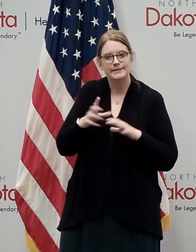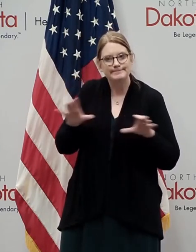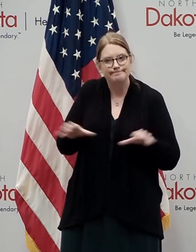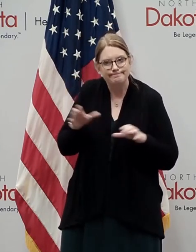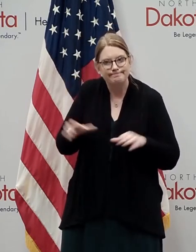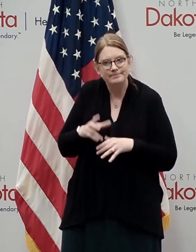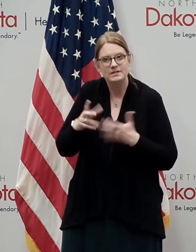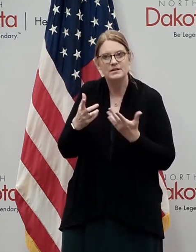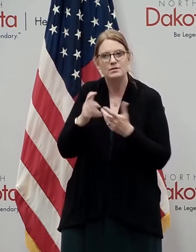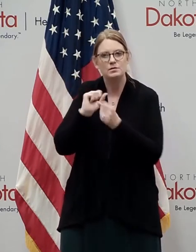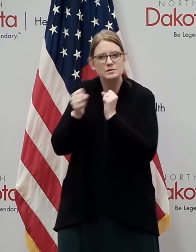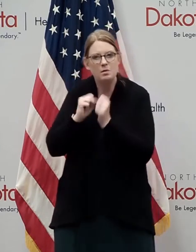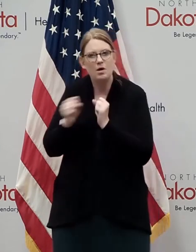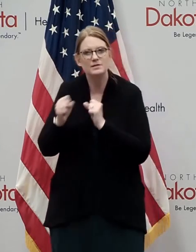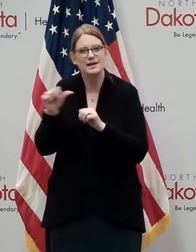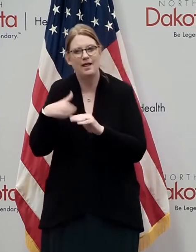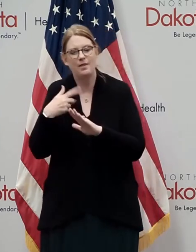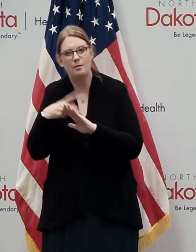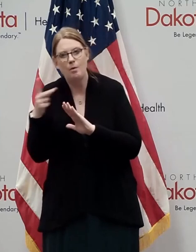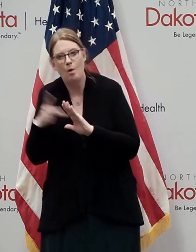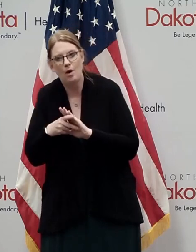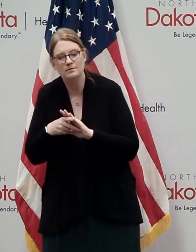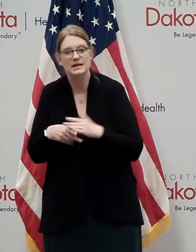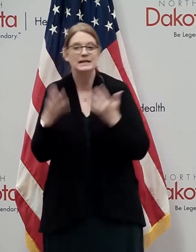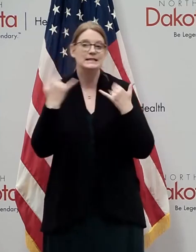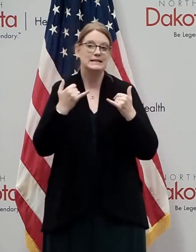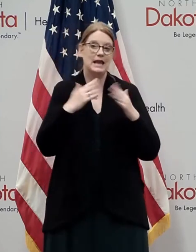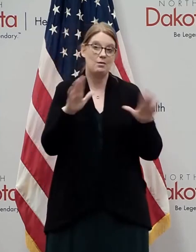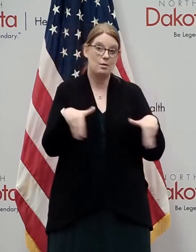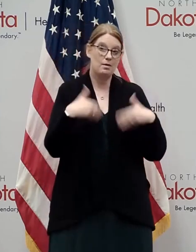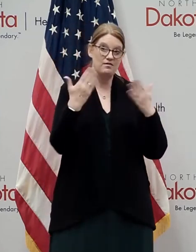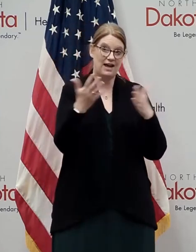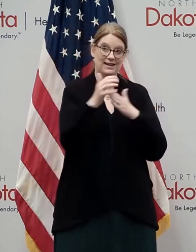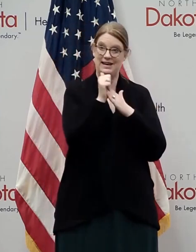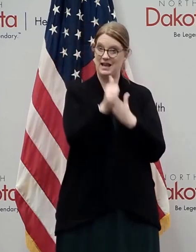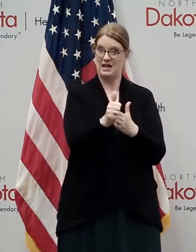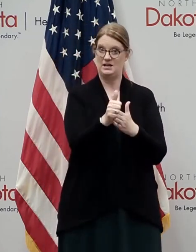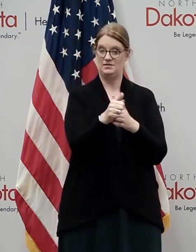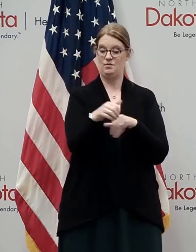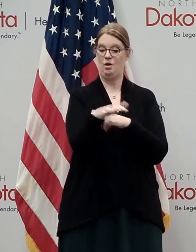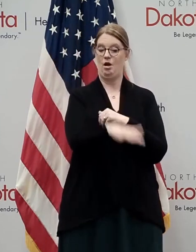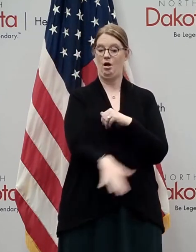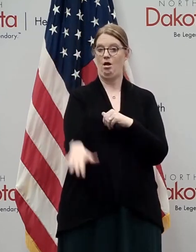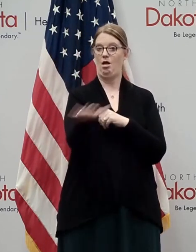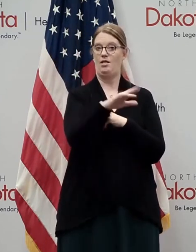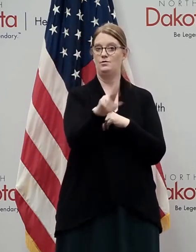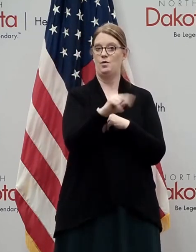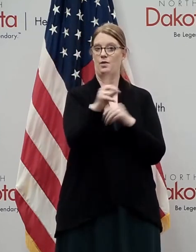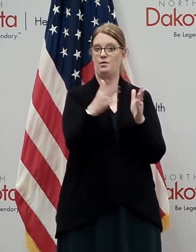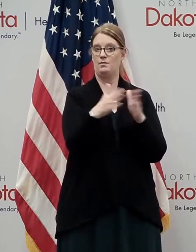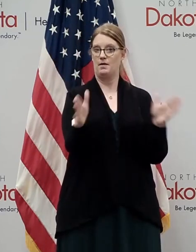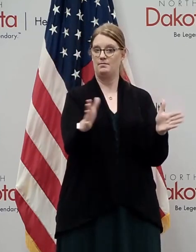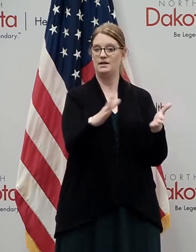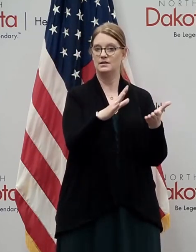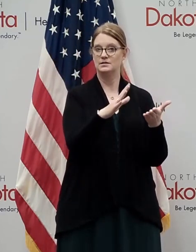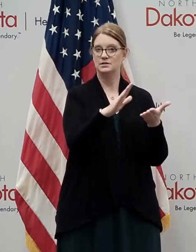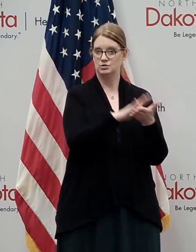activities and other programs. And today we're providing that guidance for all North Dakota public schools in our K-12 smart restart guidelines.